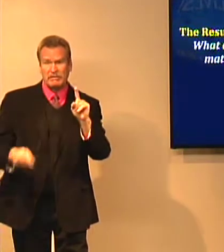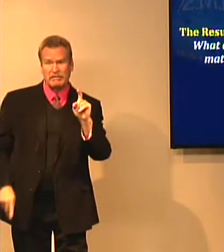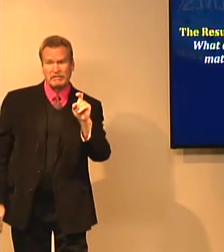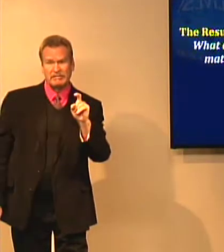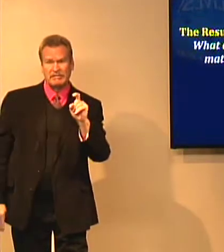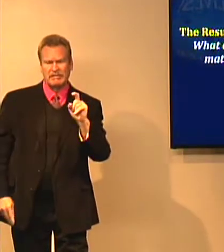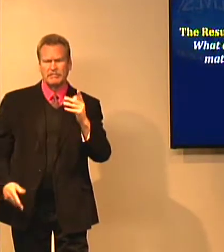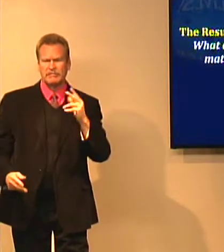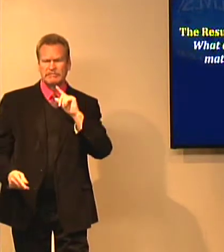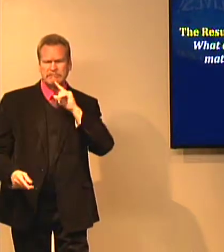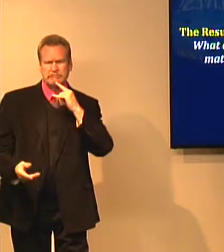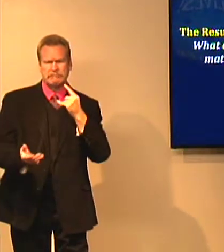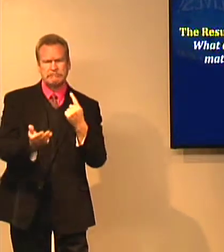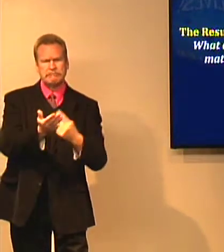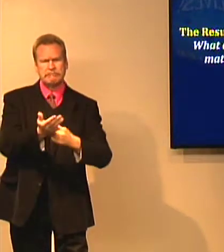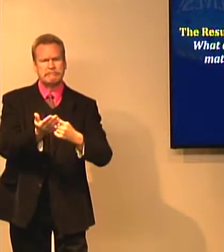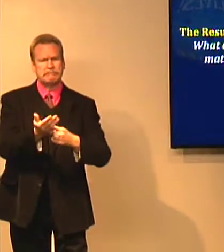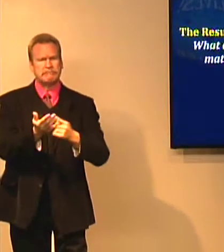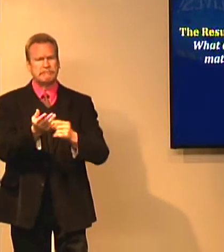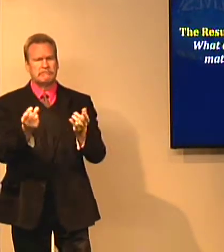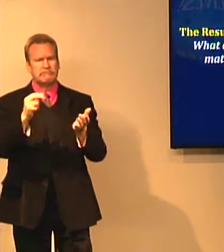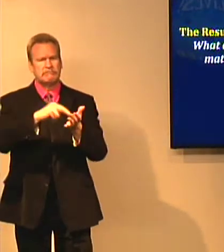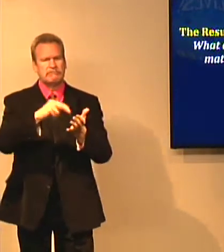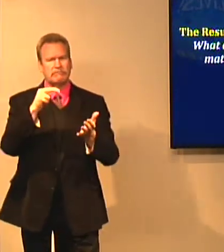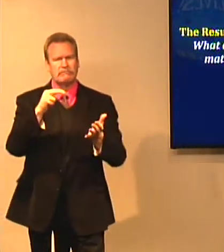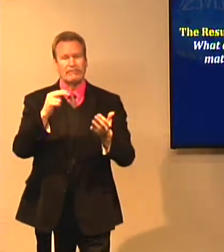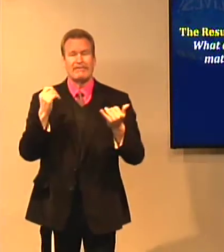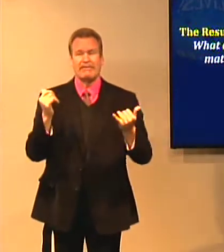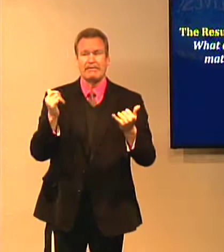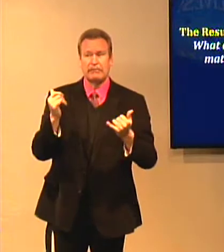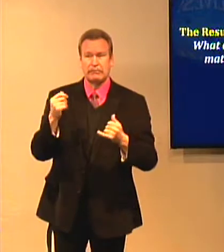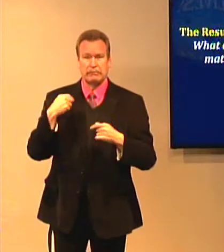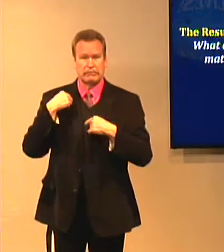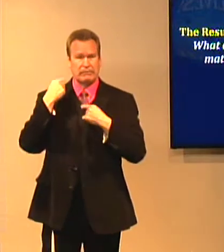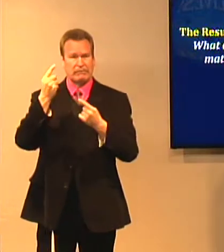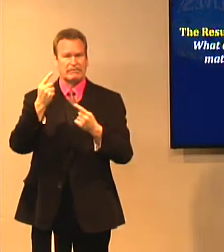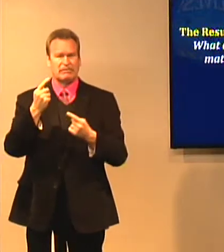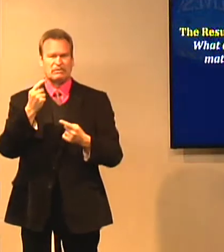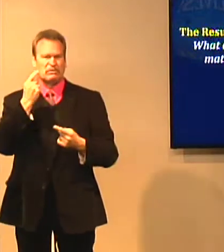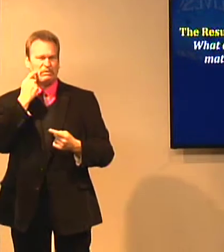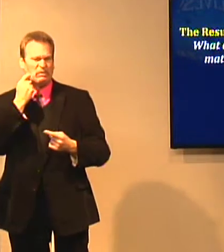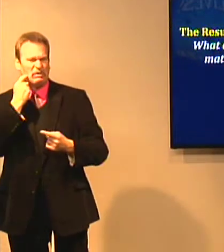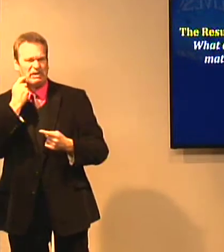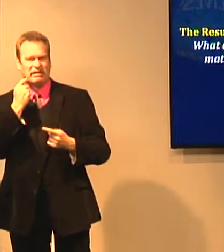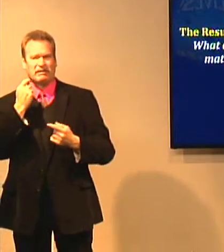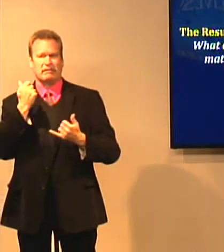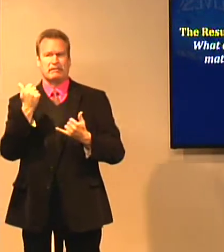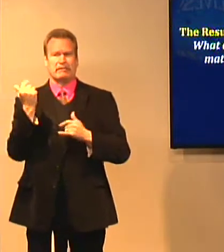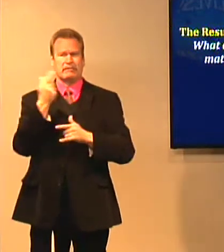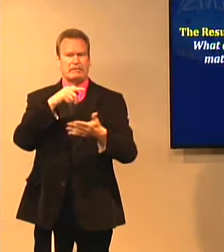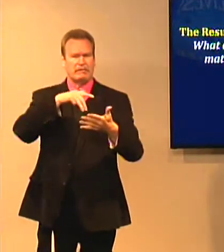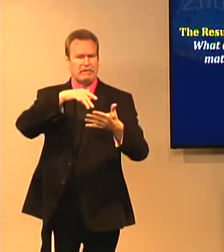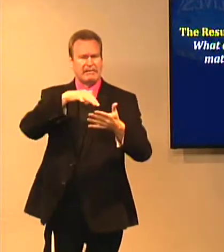And sometimes people ask the question, is it important, is the resurrection of Jesus important? And recently,